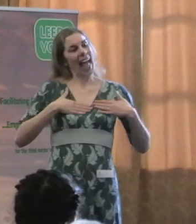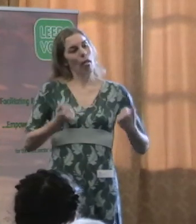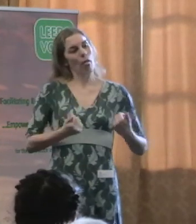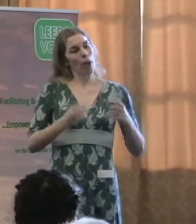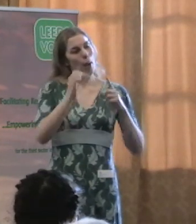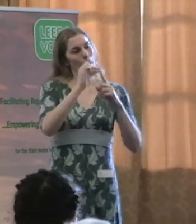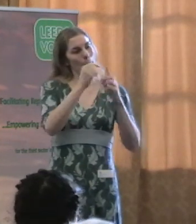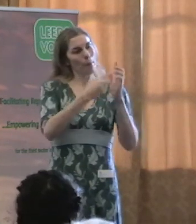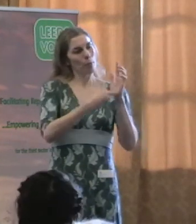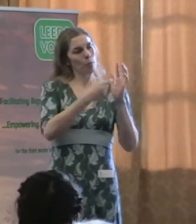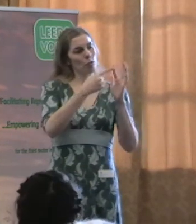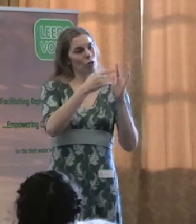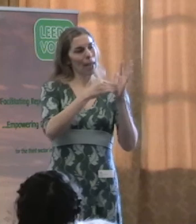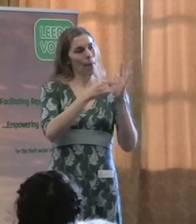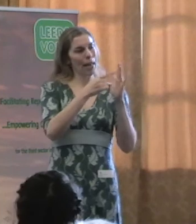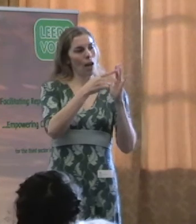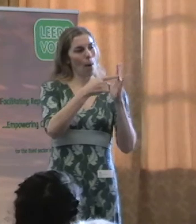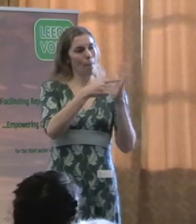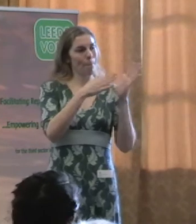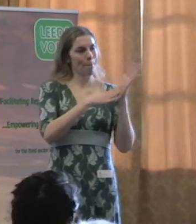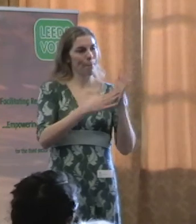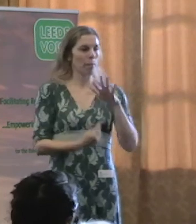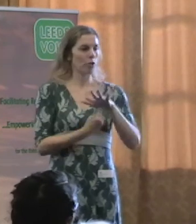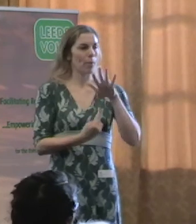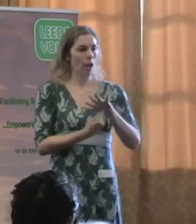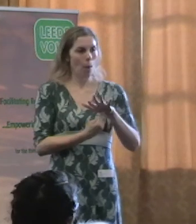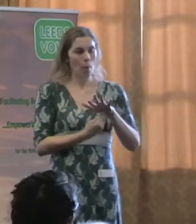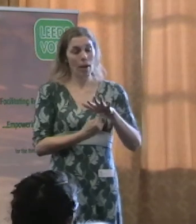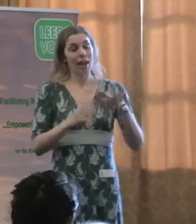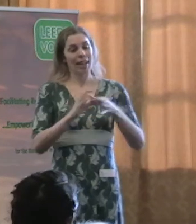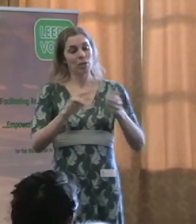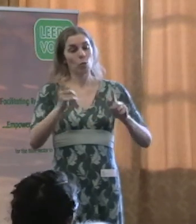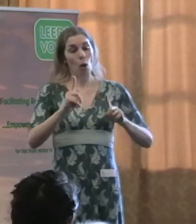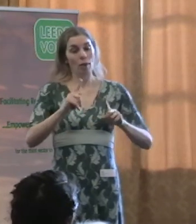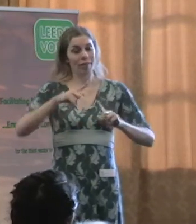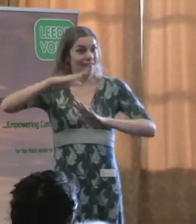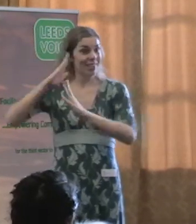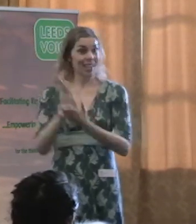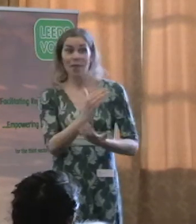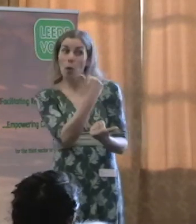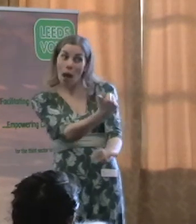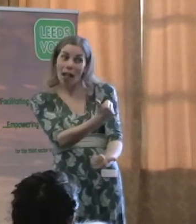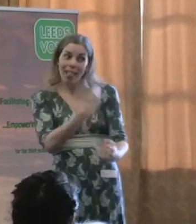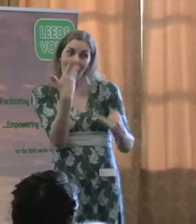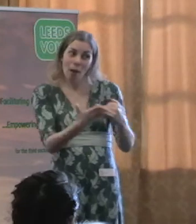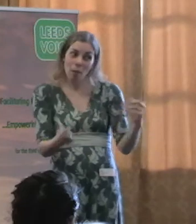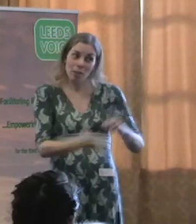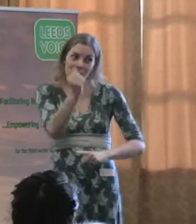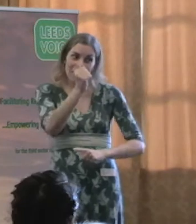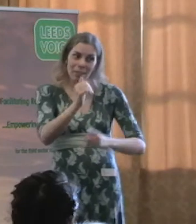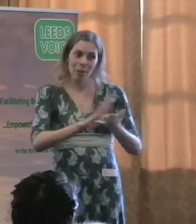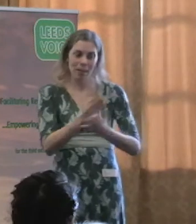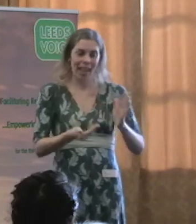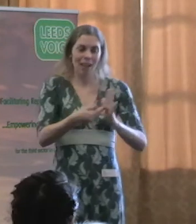and this will be dependent on performance, delivery of outcomes, and again there are